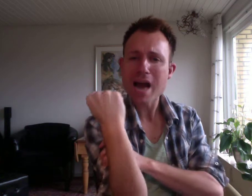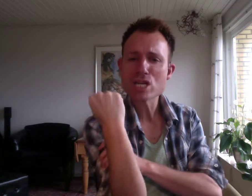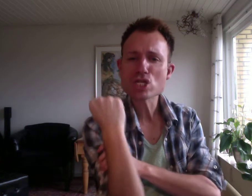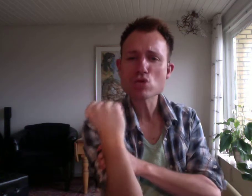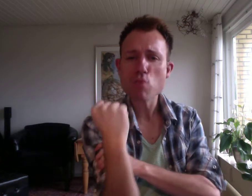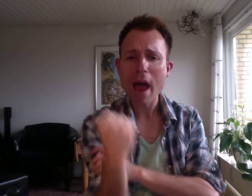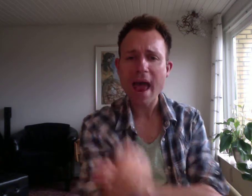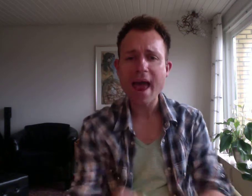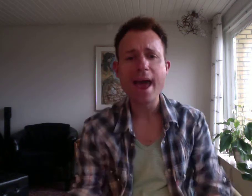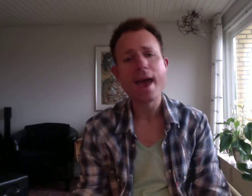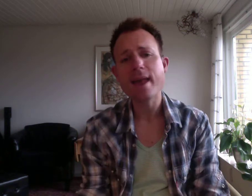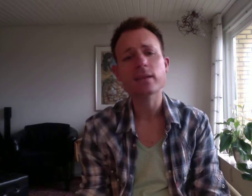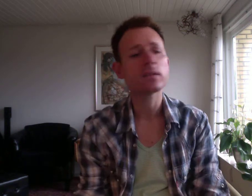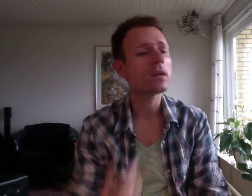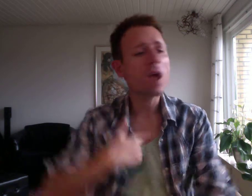strength